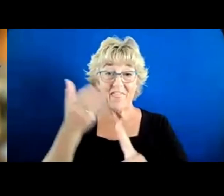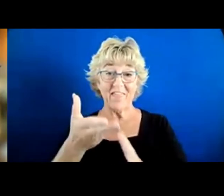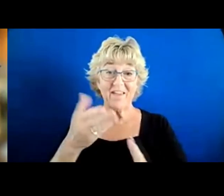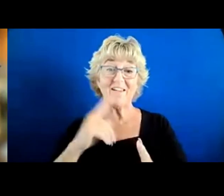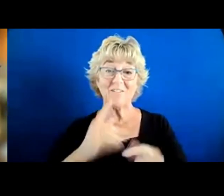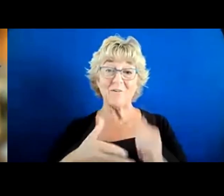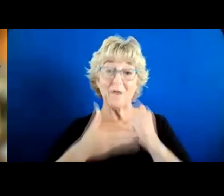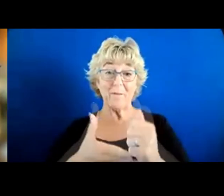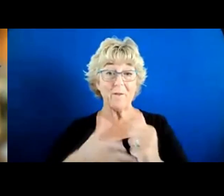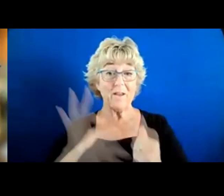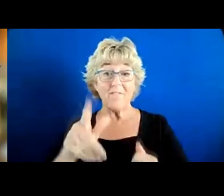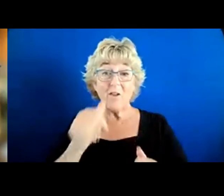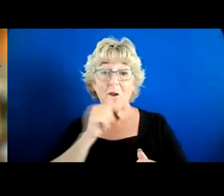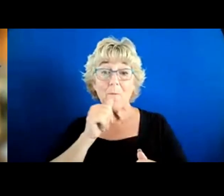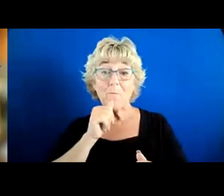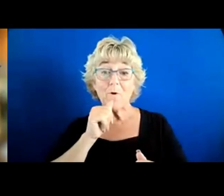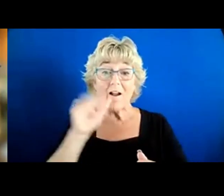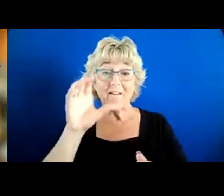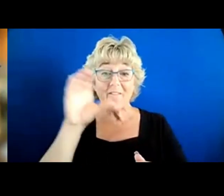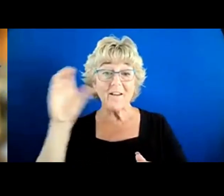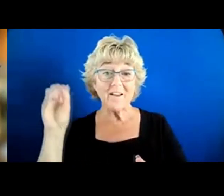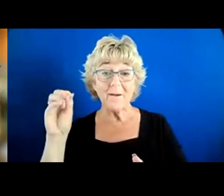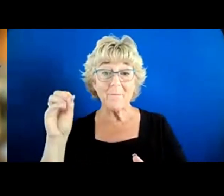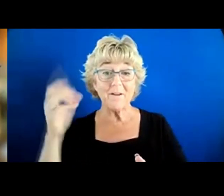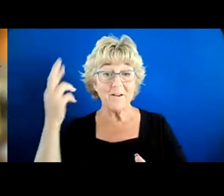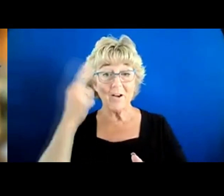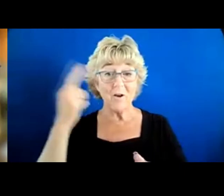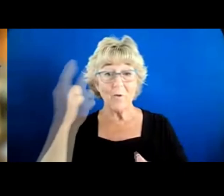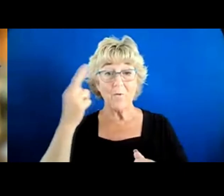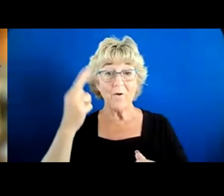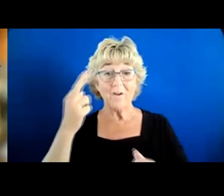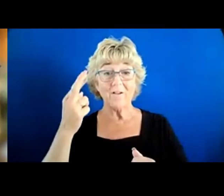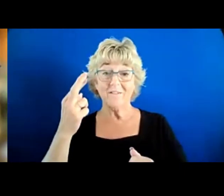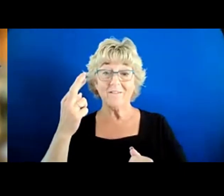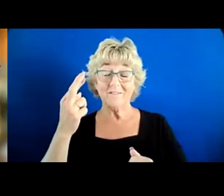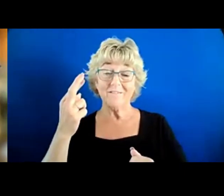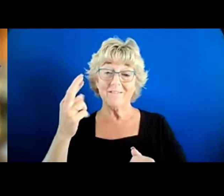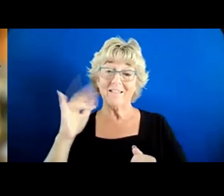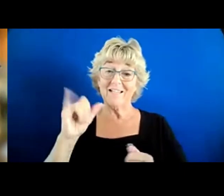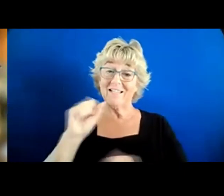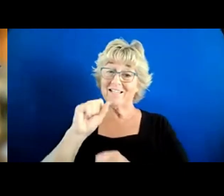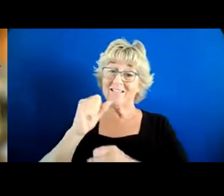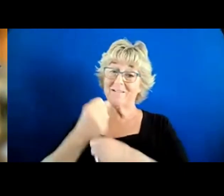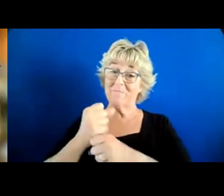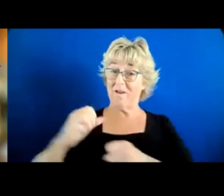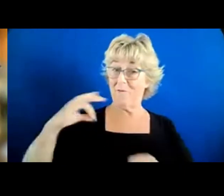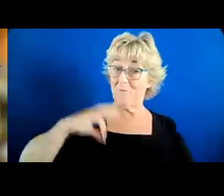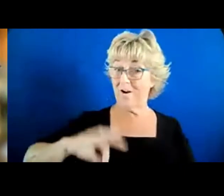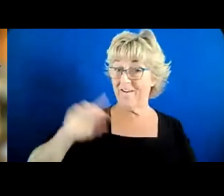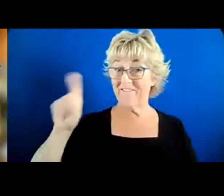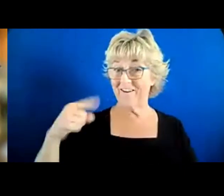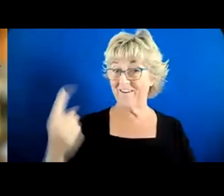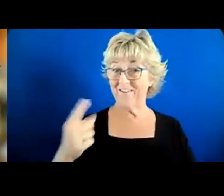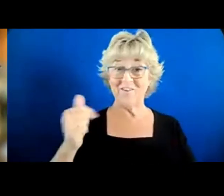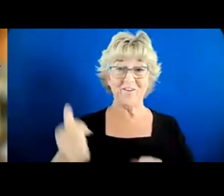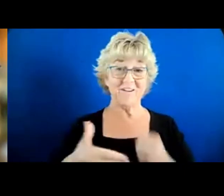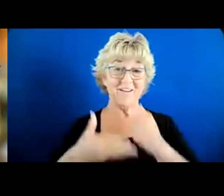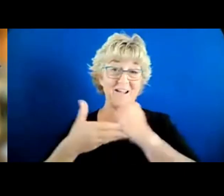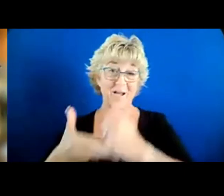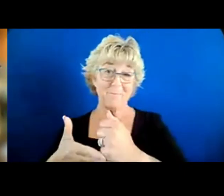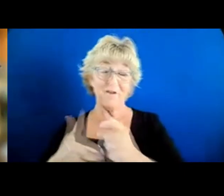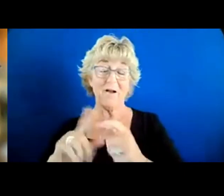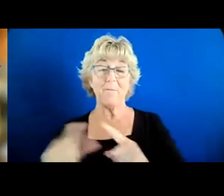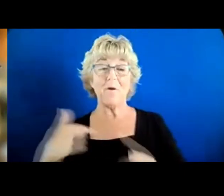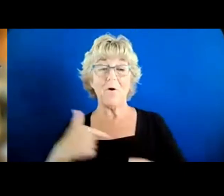Whereas if you're a private insurance carrier, reason for existing is to make a profit. You can still be helpful in that process, but